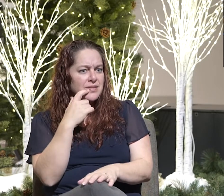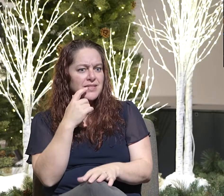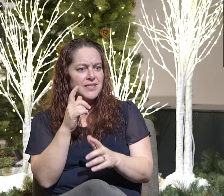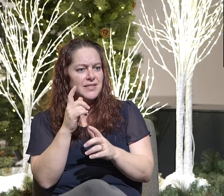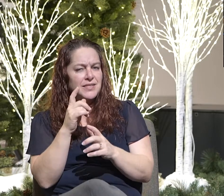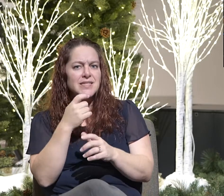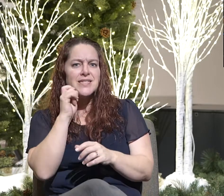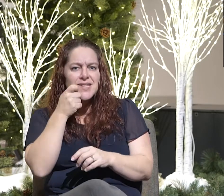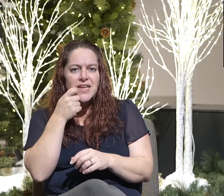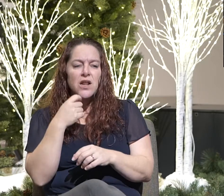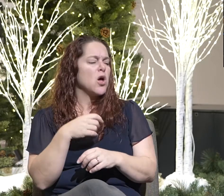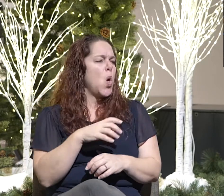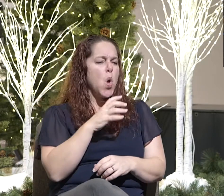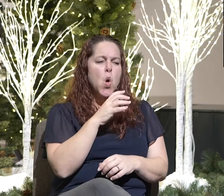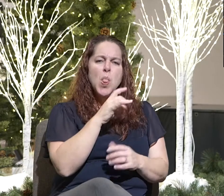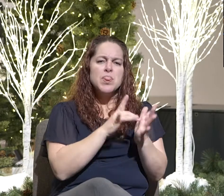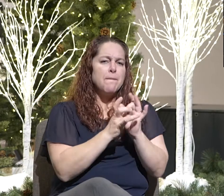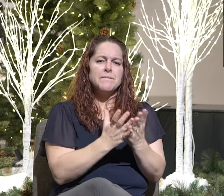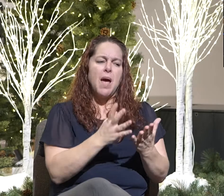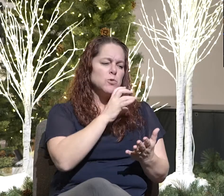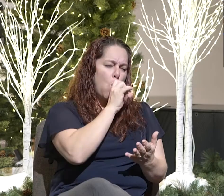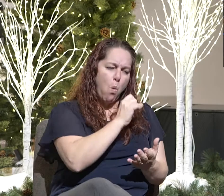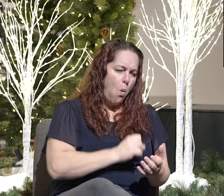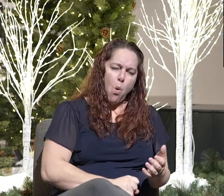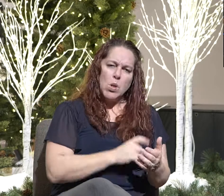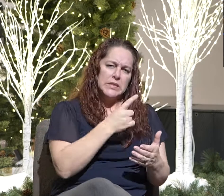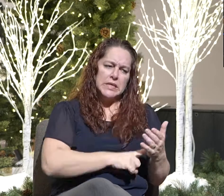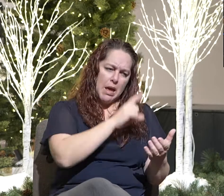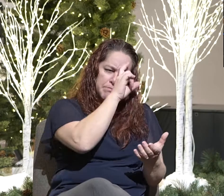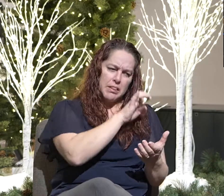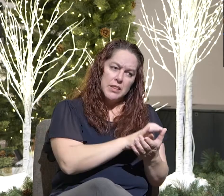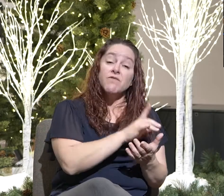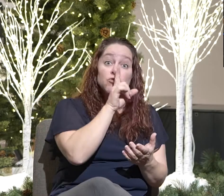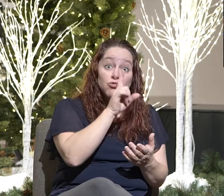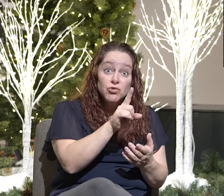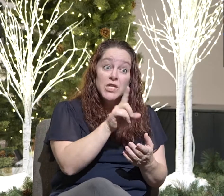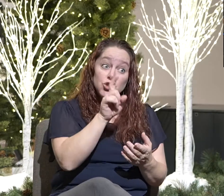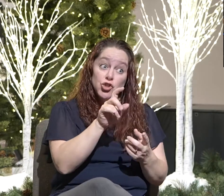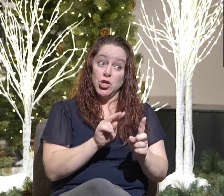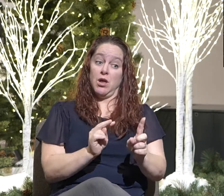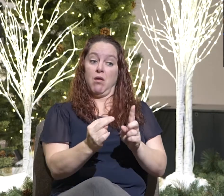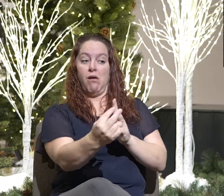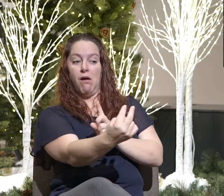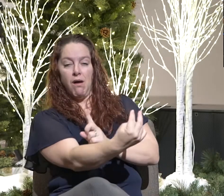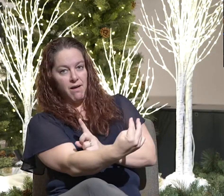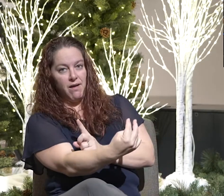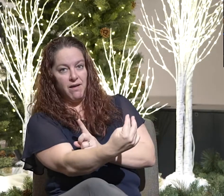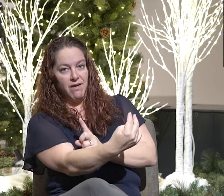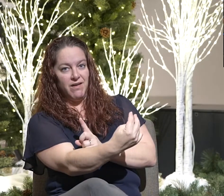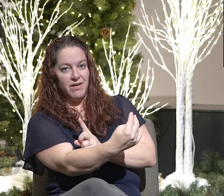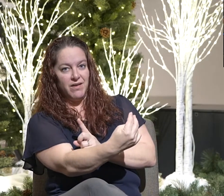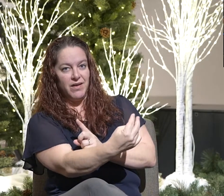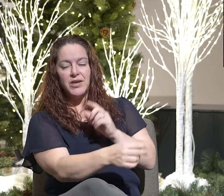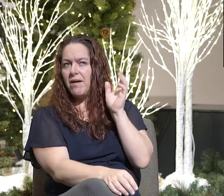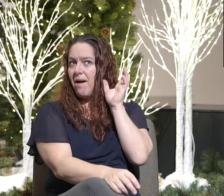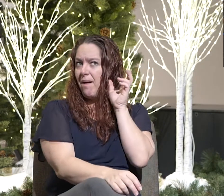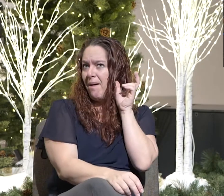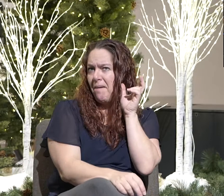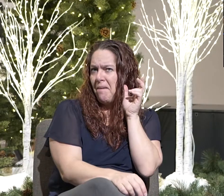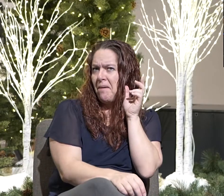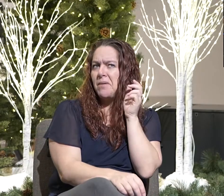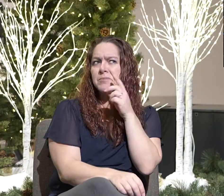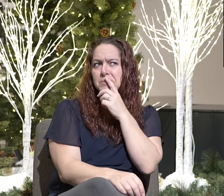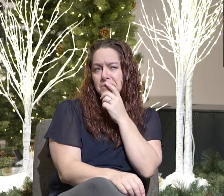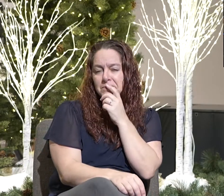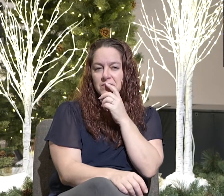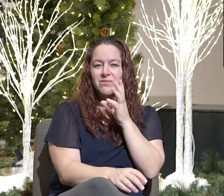is just so old we can't believe it anymore and really how you have to look at it is this way. How do you know that's not true?